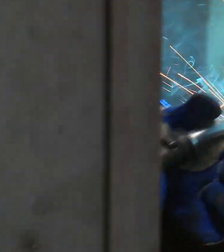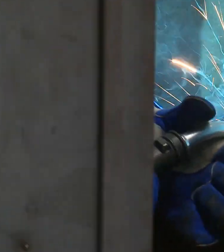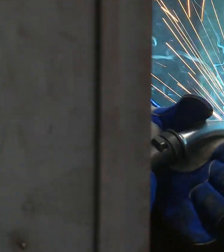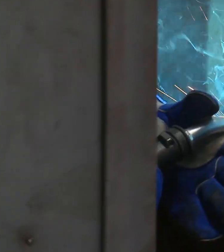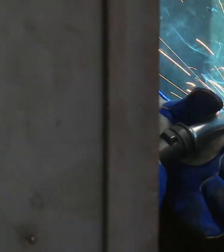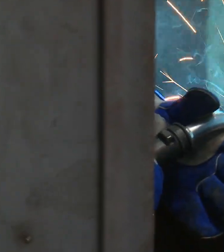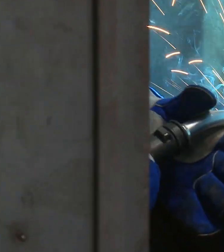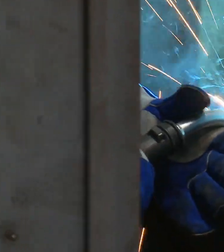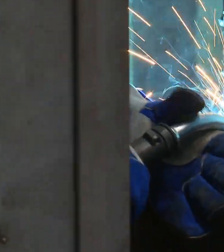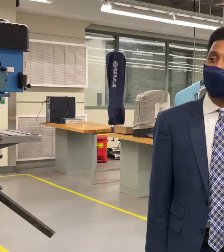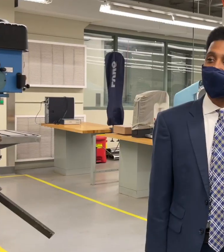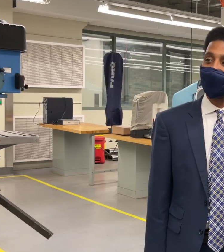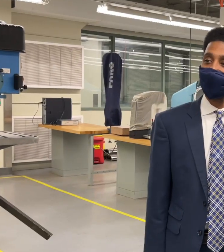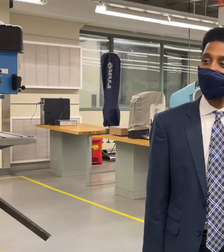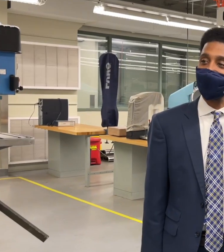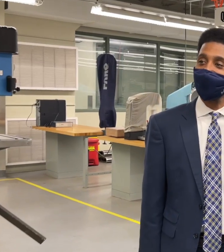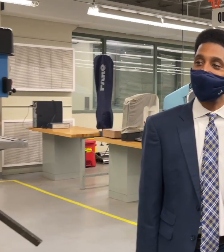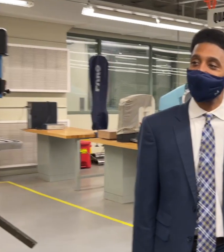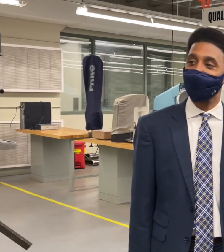We'll be right back.